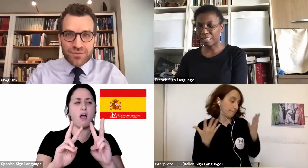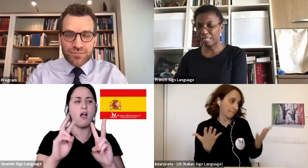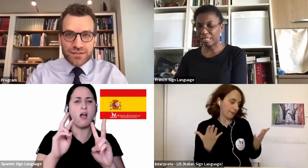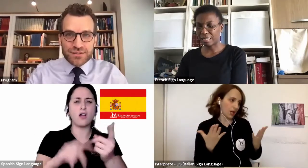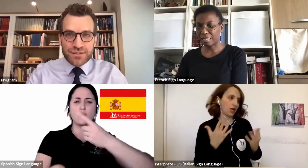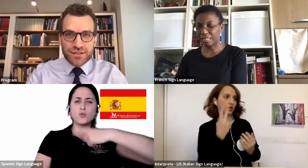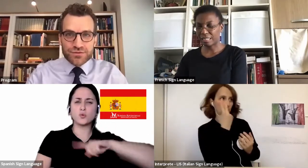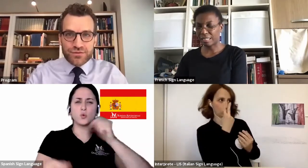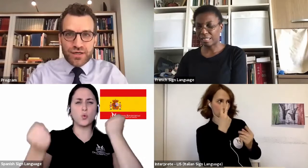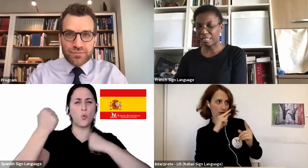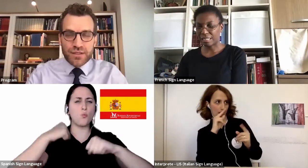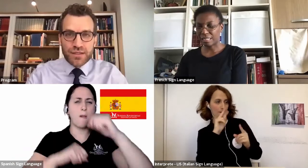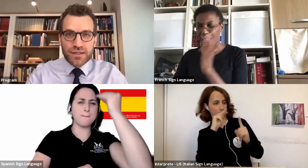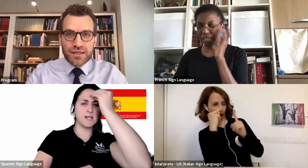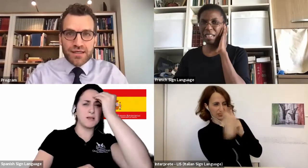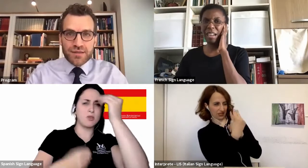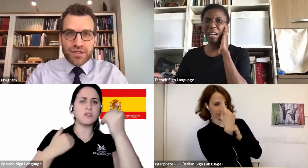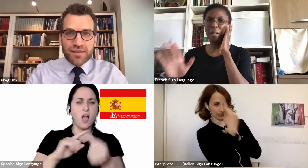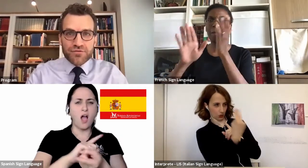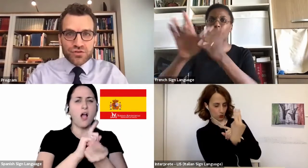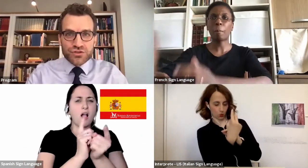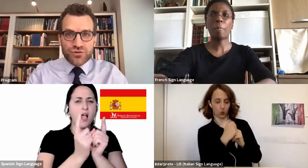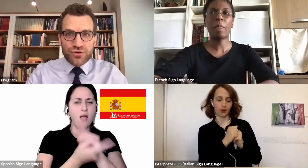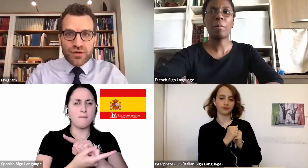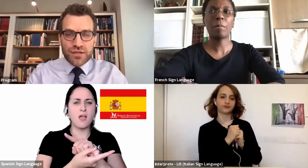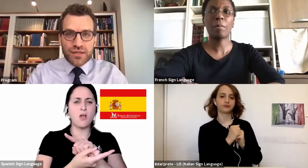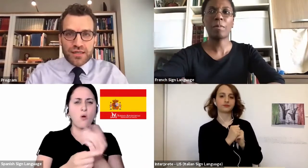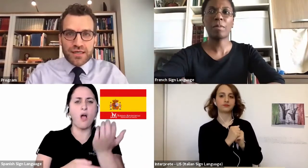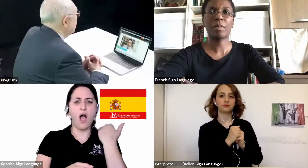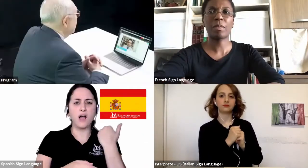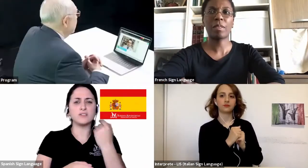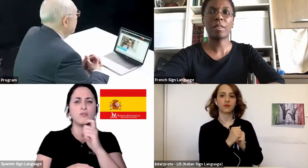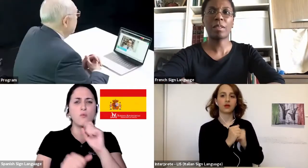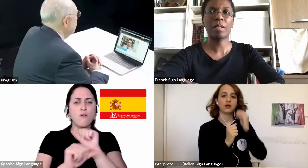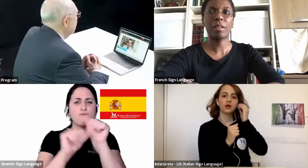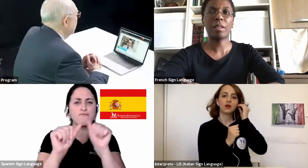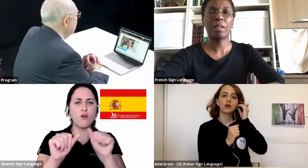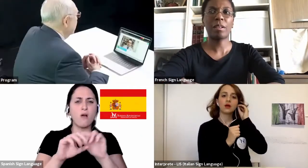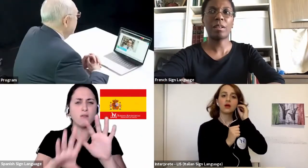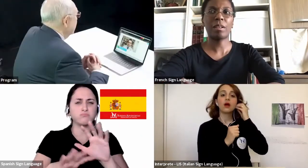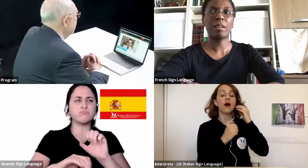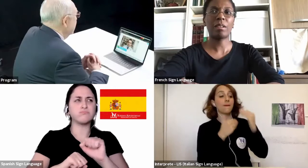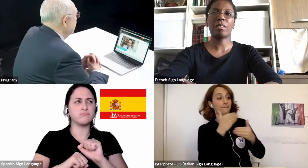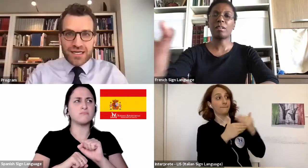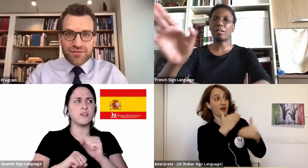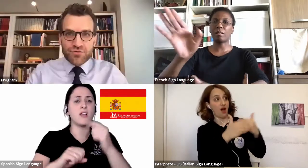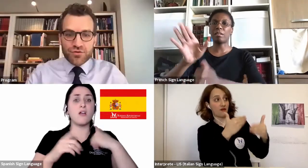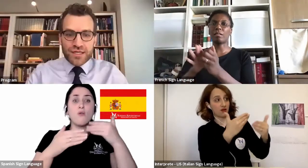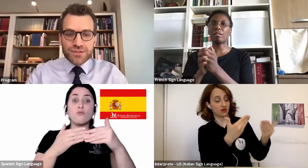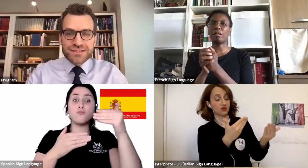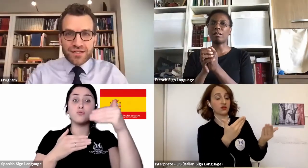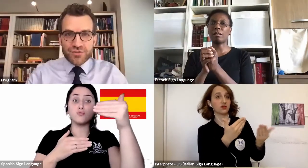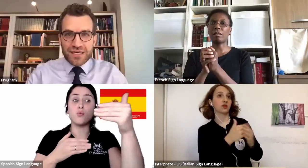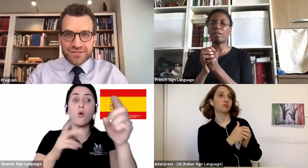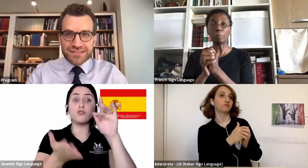this will impact us in the years to come. But I think for sure there's been suffering on a level